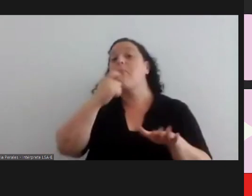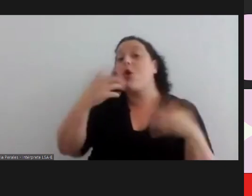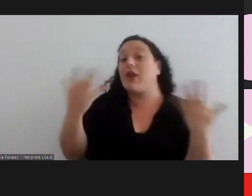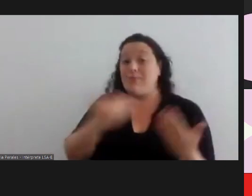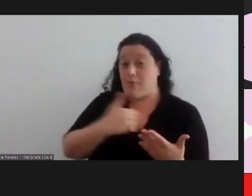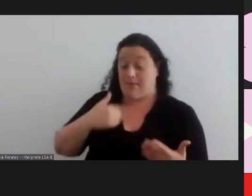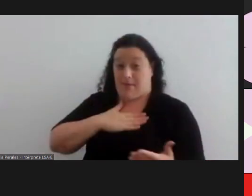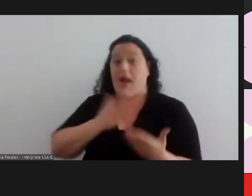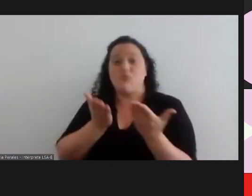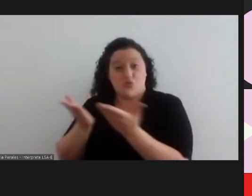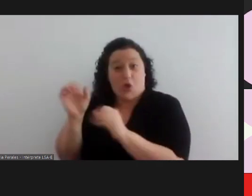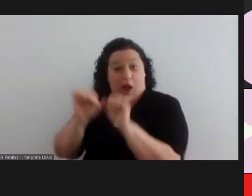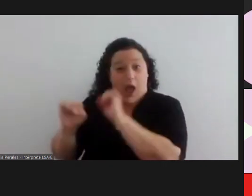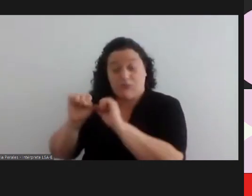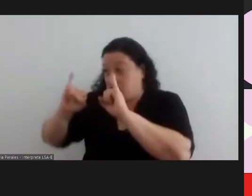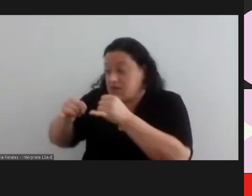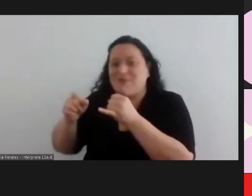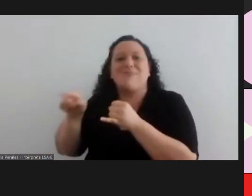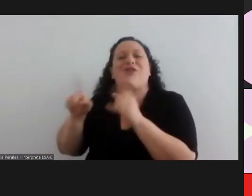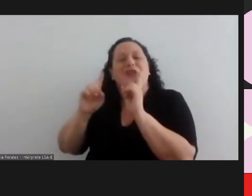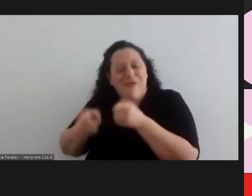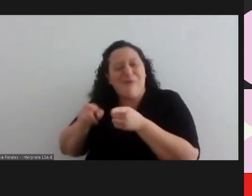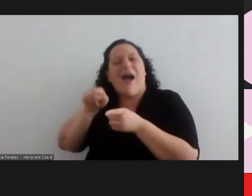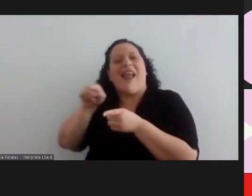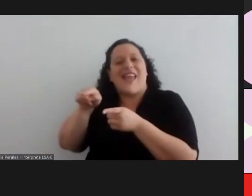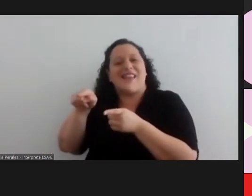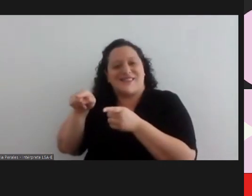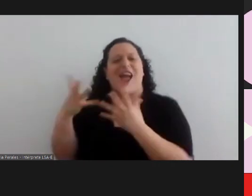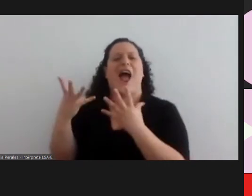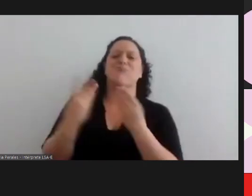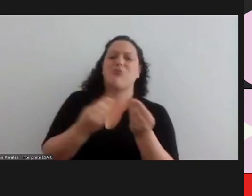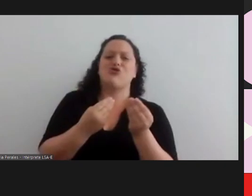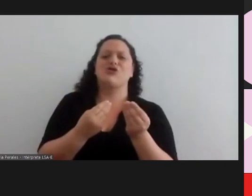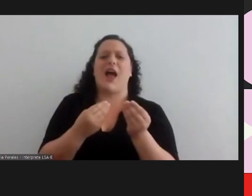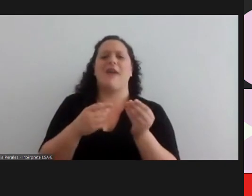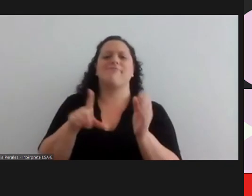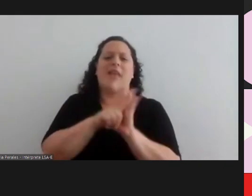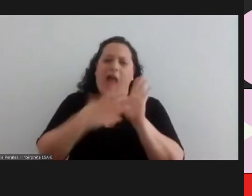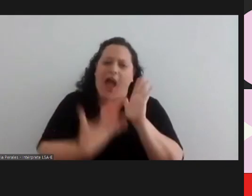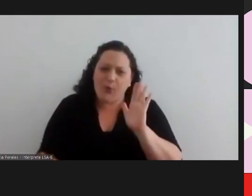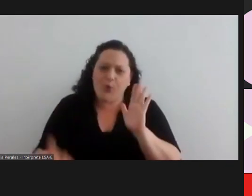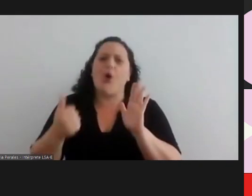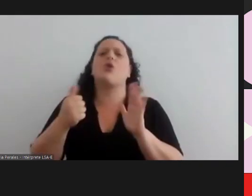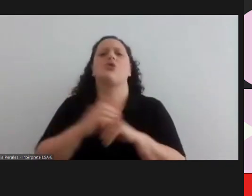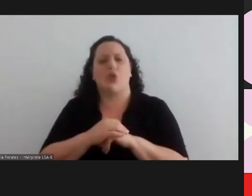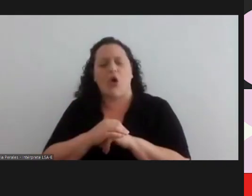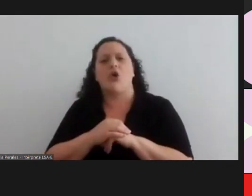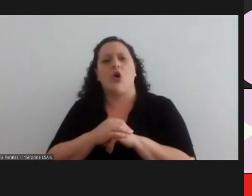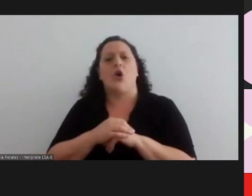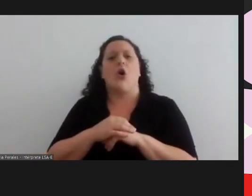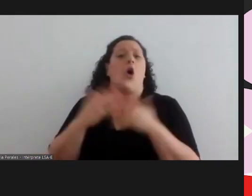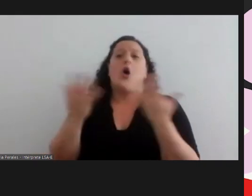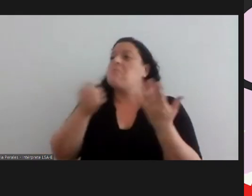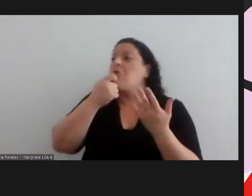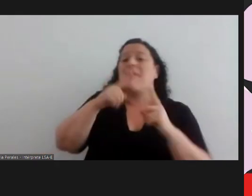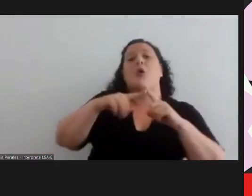but she of course is in favor of legal abortion but it could be for example